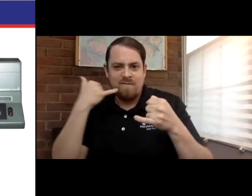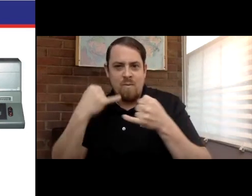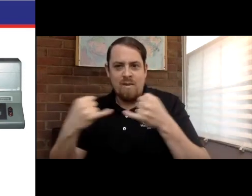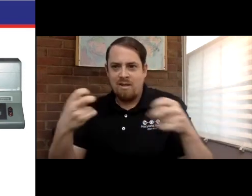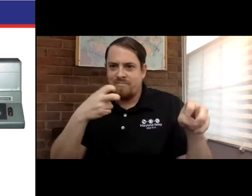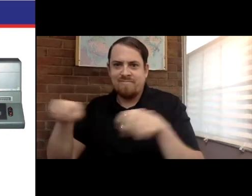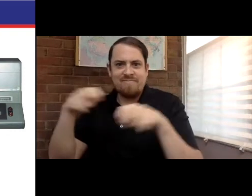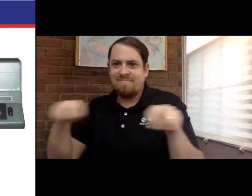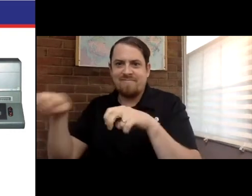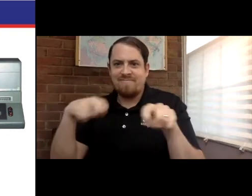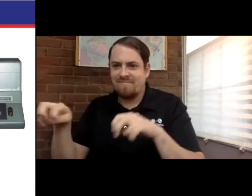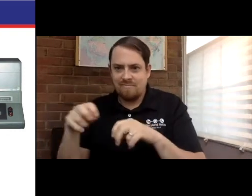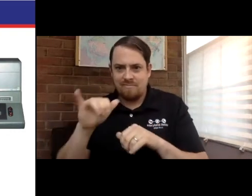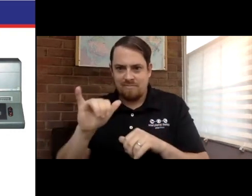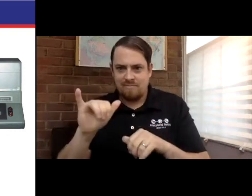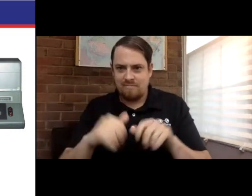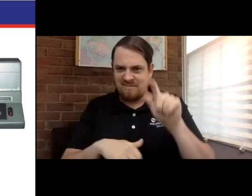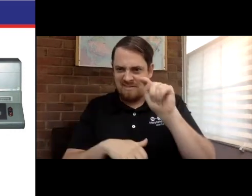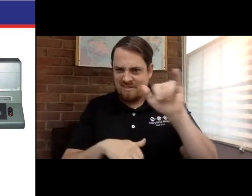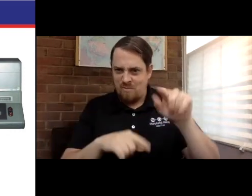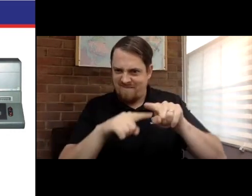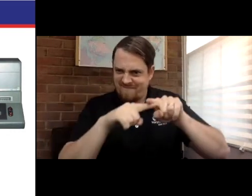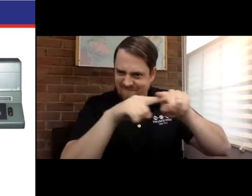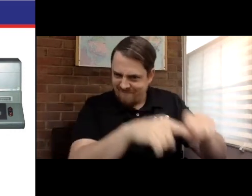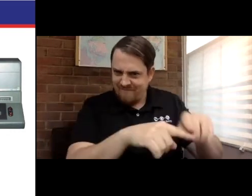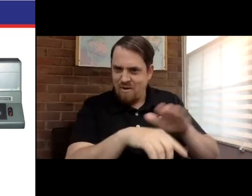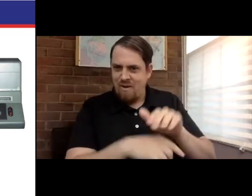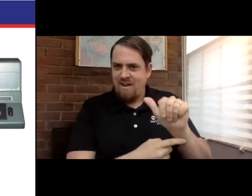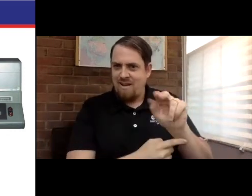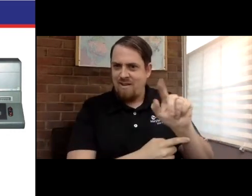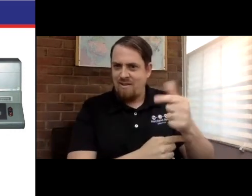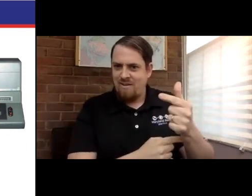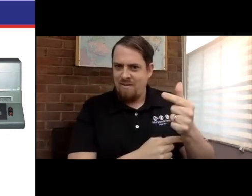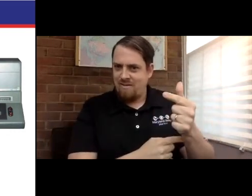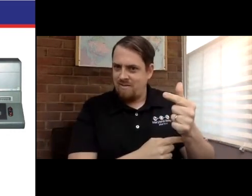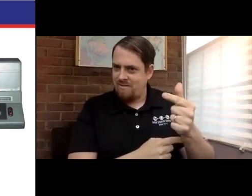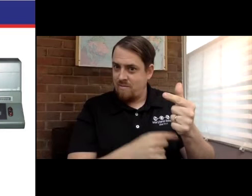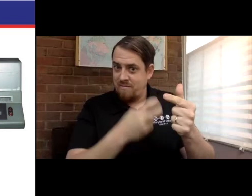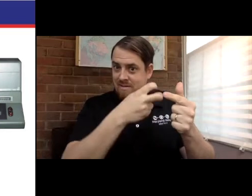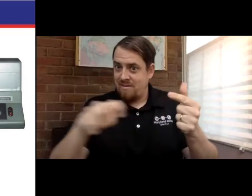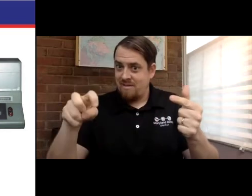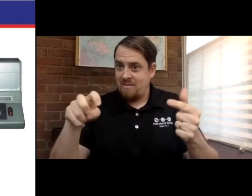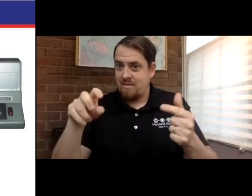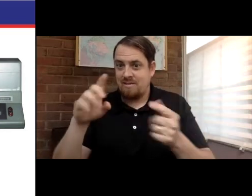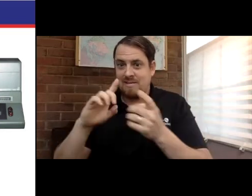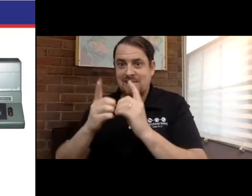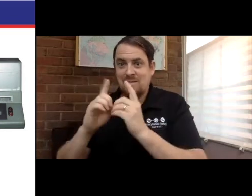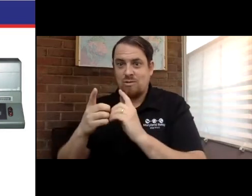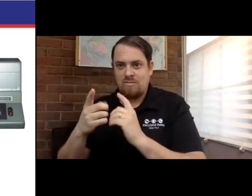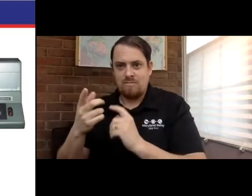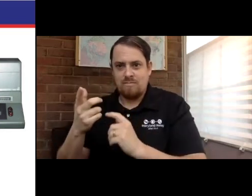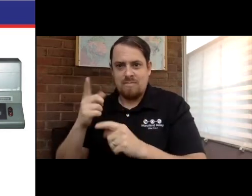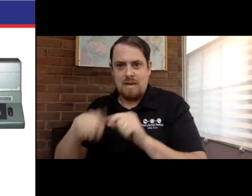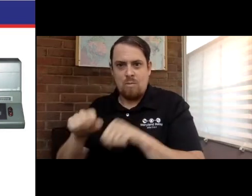addition to that, we've seen the traditional analog phone lines shift to digital lines, and as we know, TTY technology is not compatible